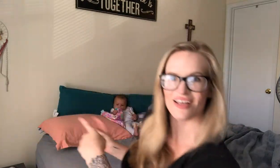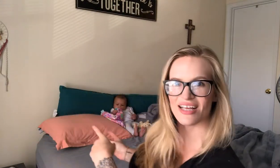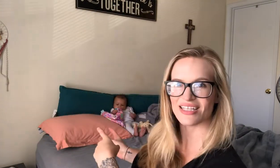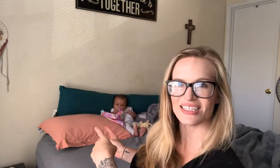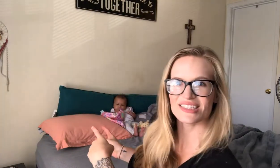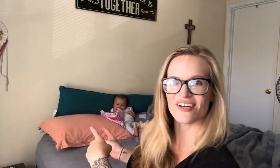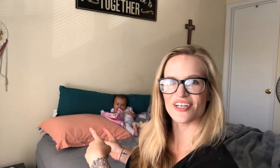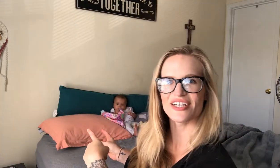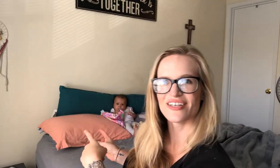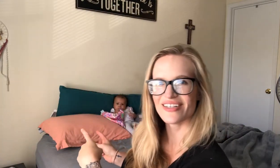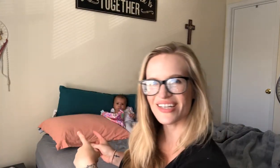it's Aria.